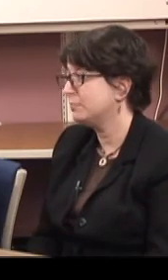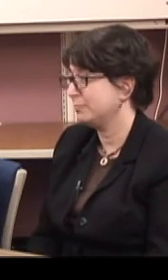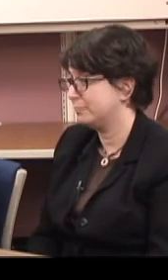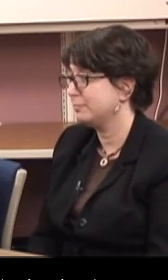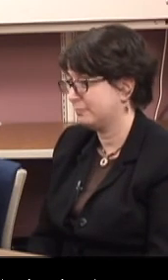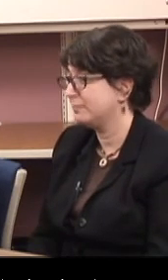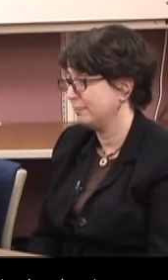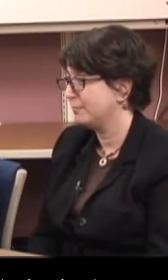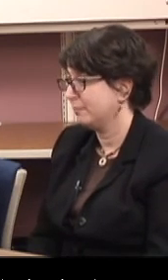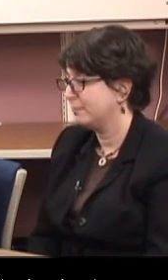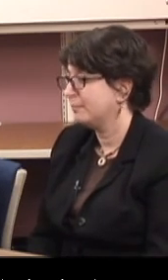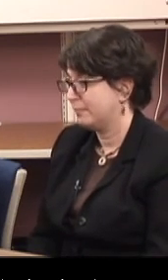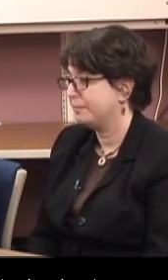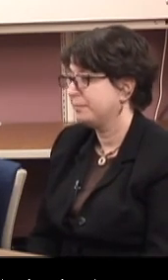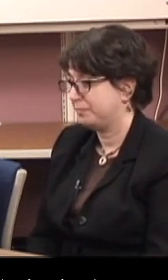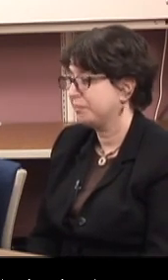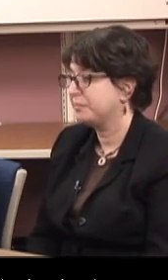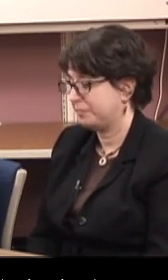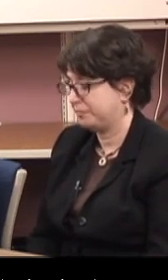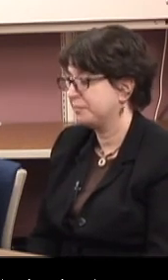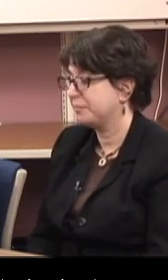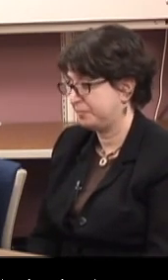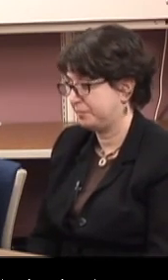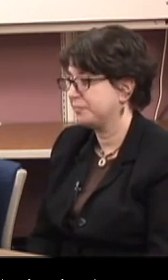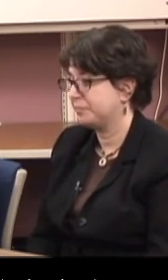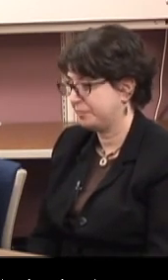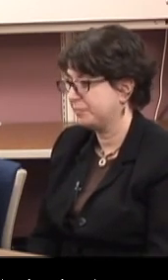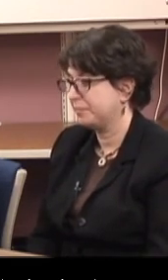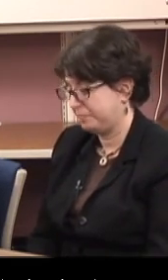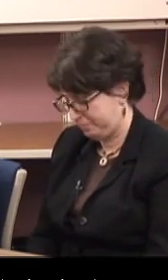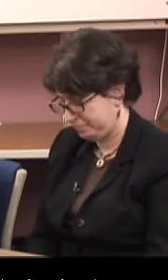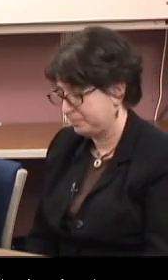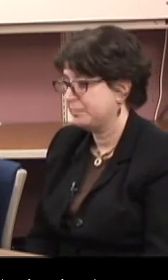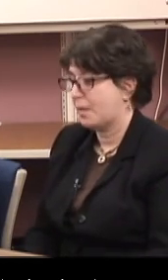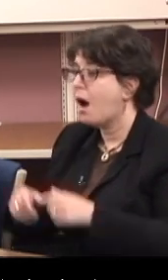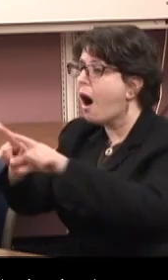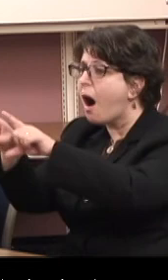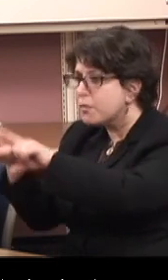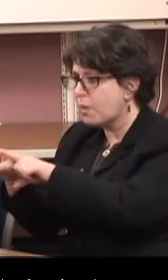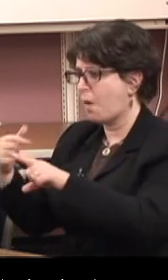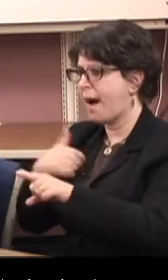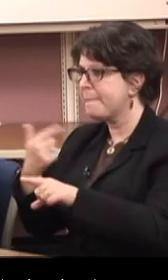Okay. Okay. Okay. And we may also want to look at some other interests that you might have.